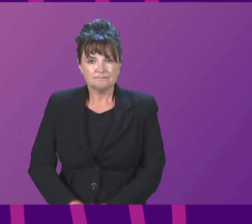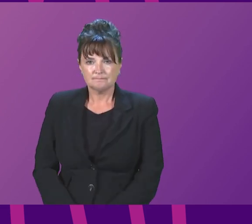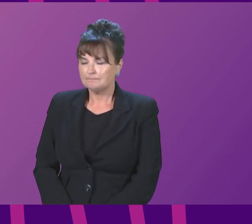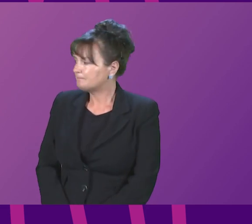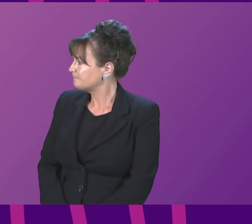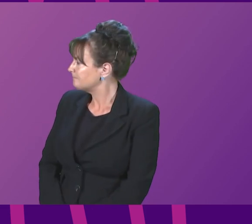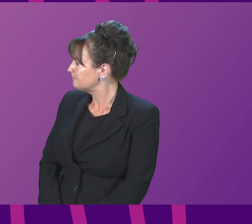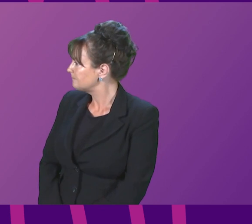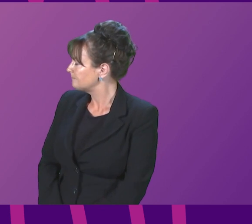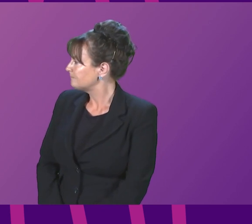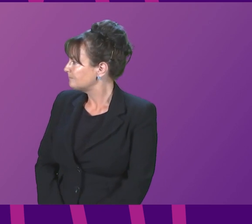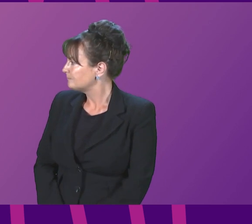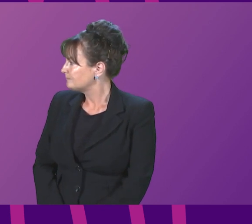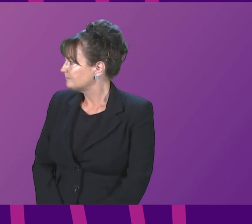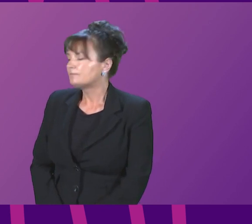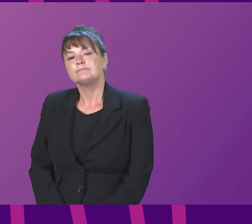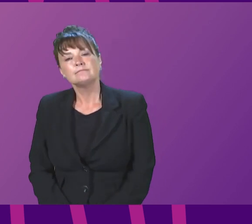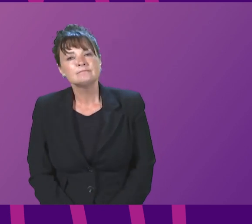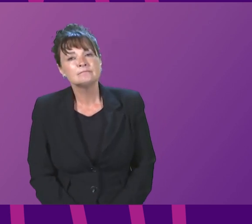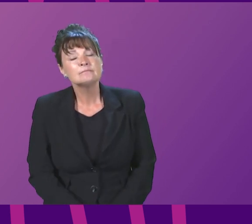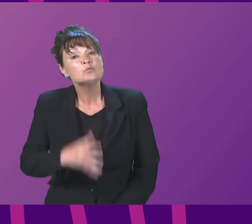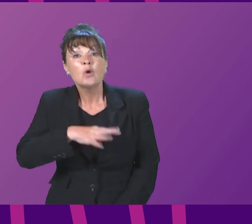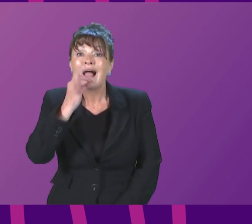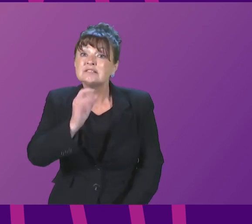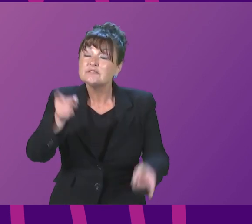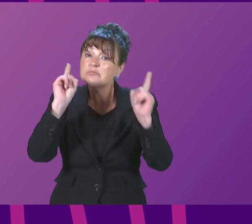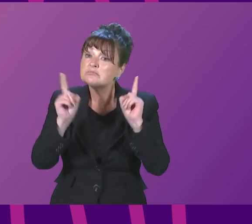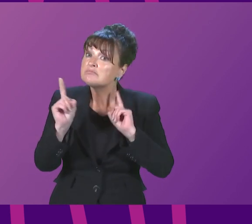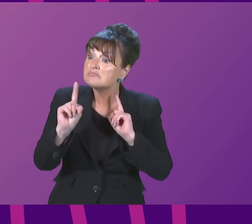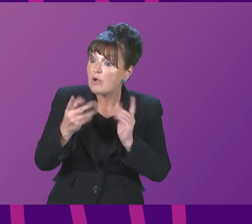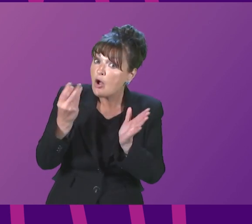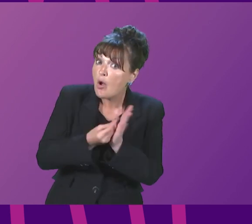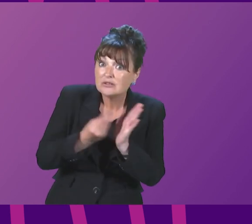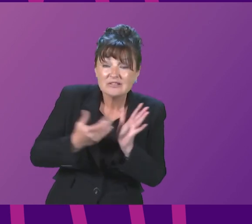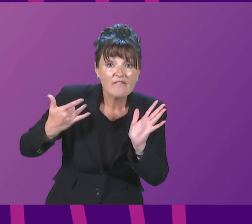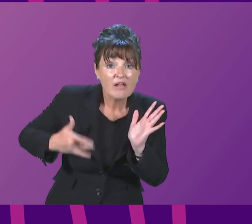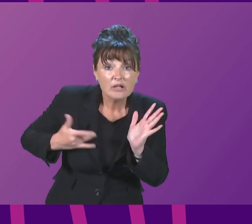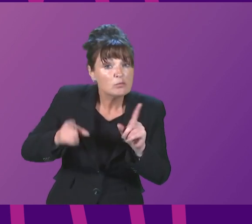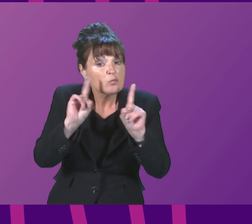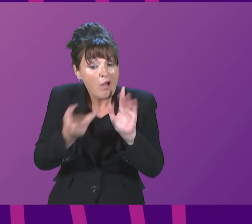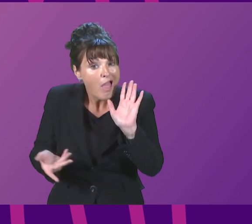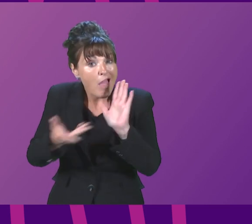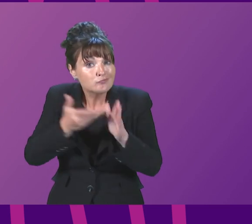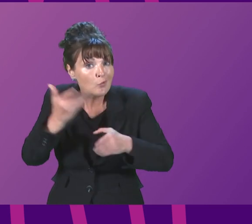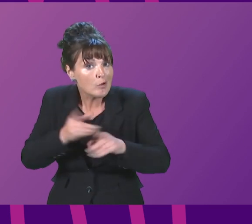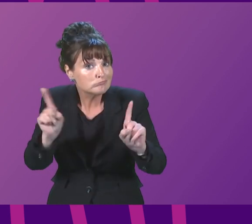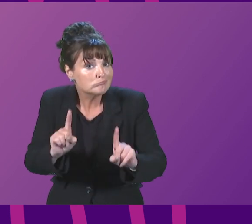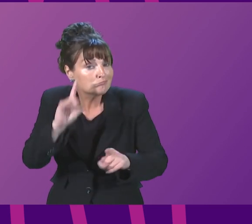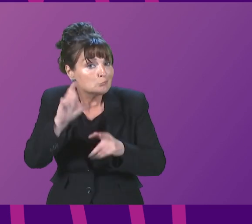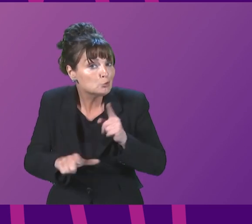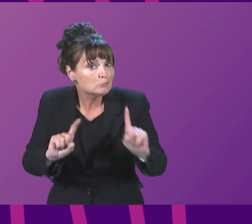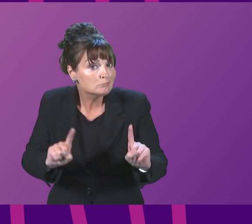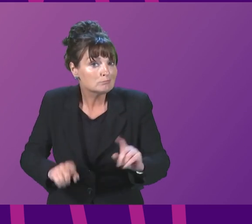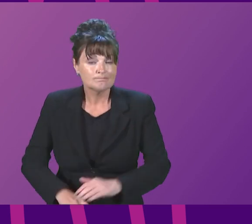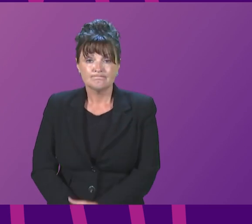To ask the First Minister what further steps the Scottish Government will take to support tenants facing the cost of living crisis? First Minister